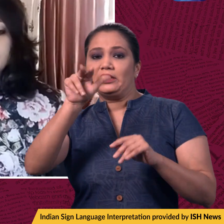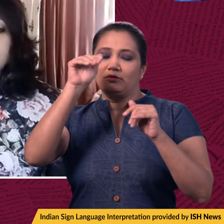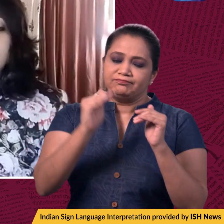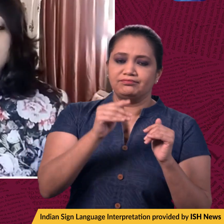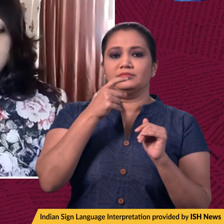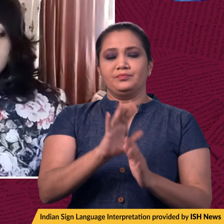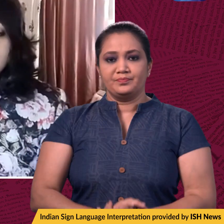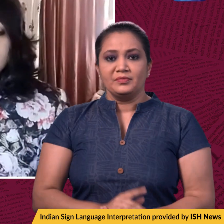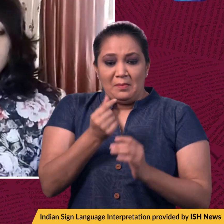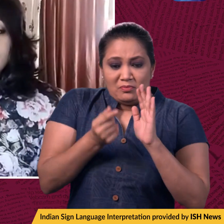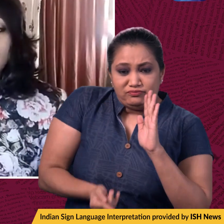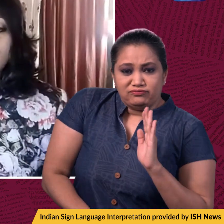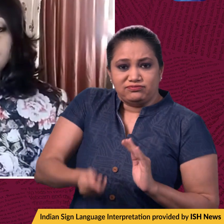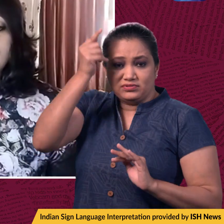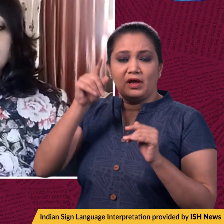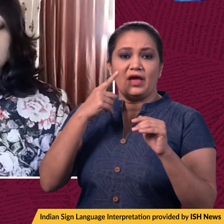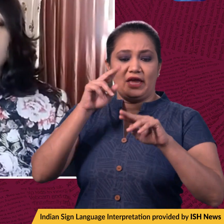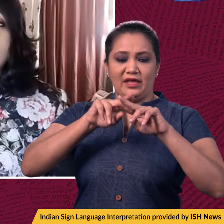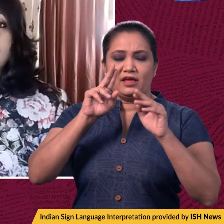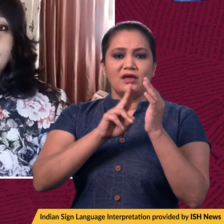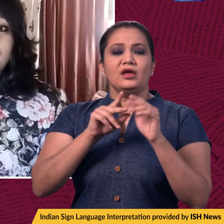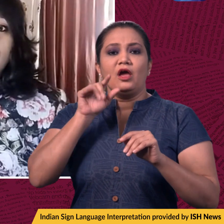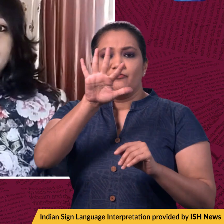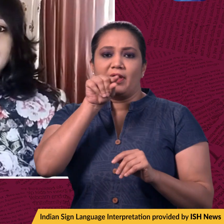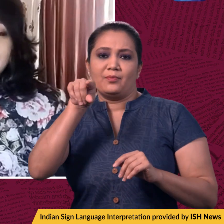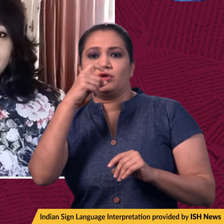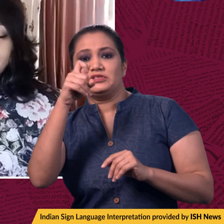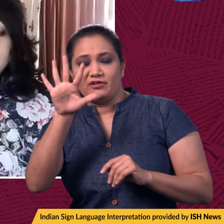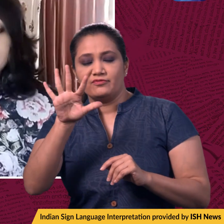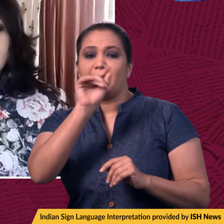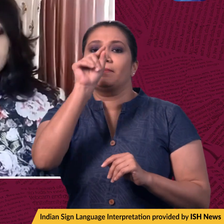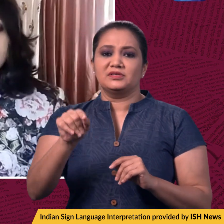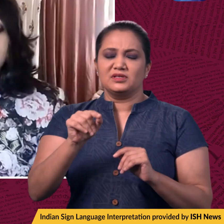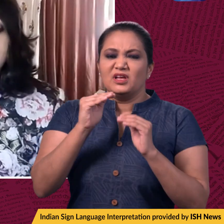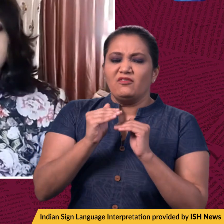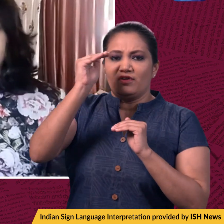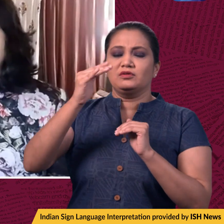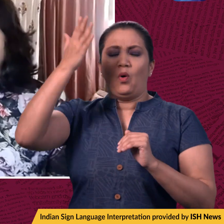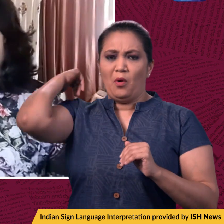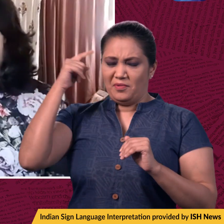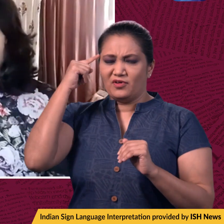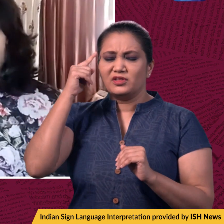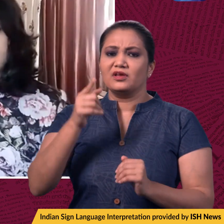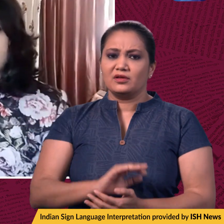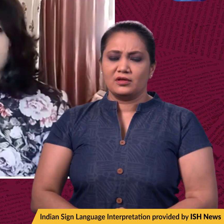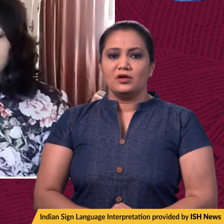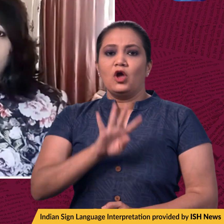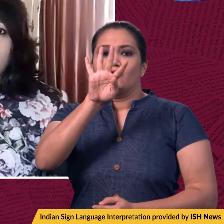Now, inflation projections have also been raised to 5.7% higher than the previous expectation of 4